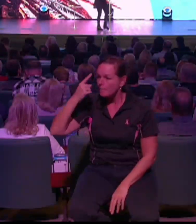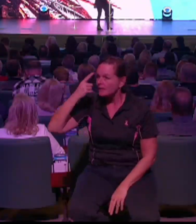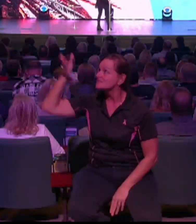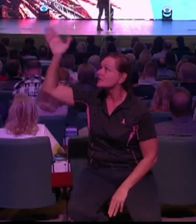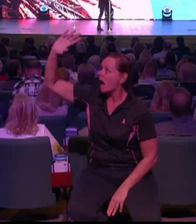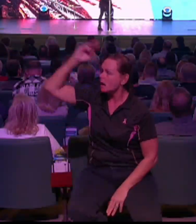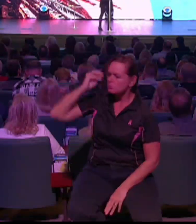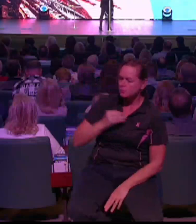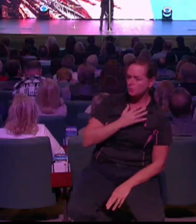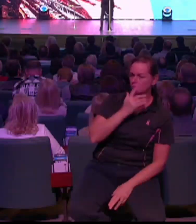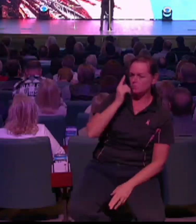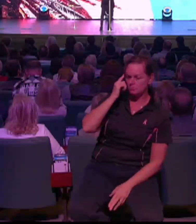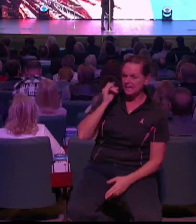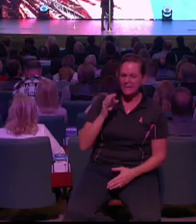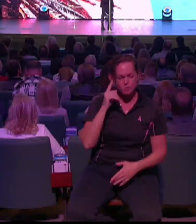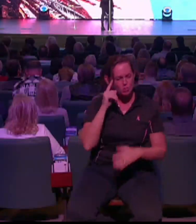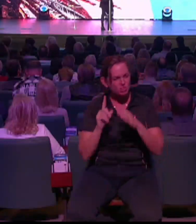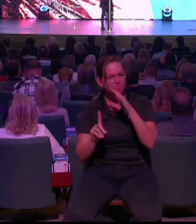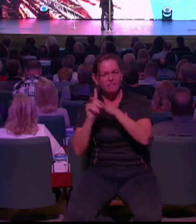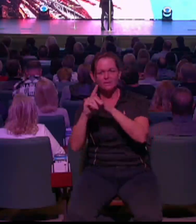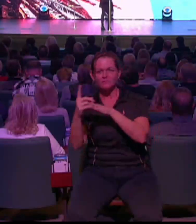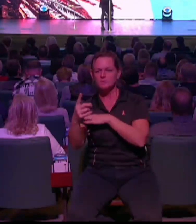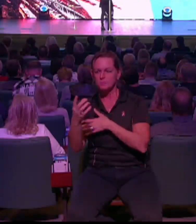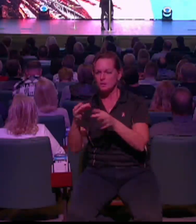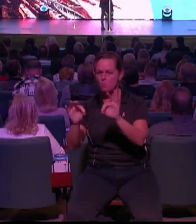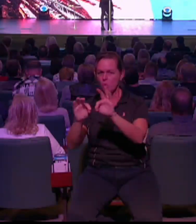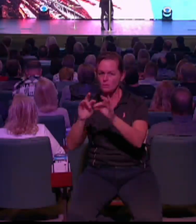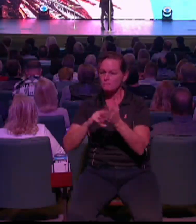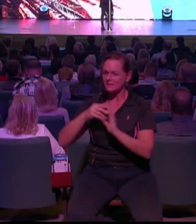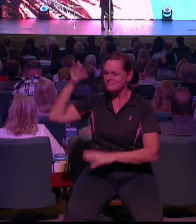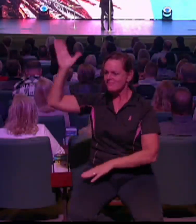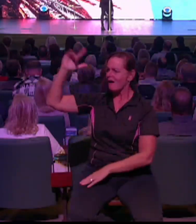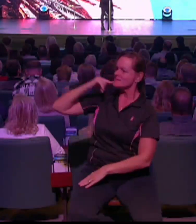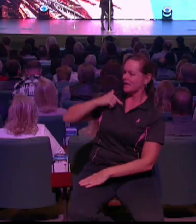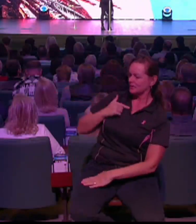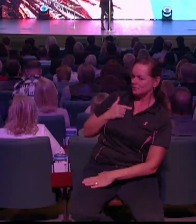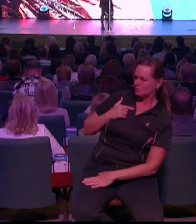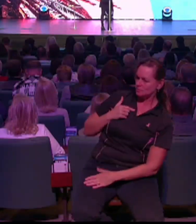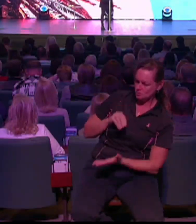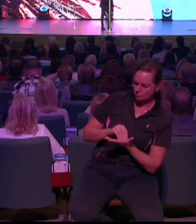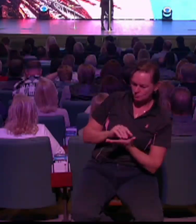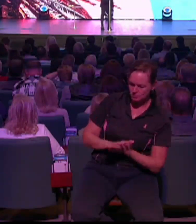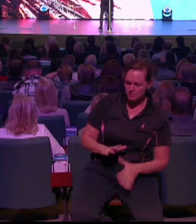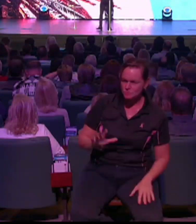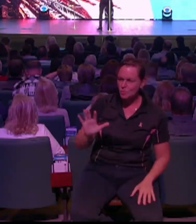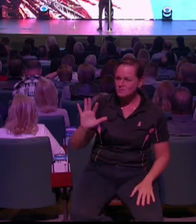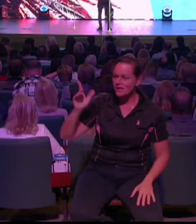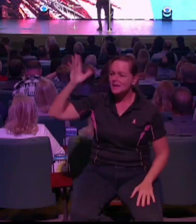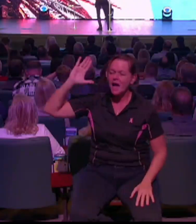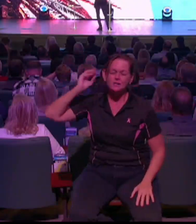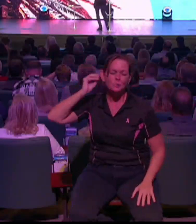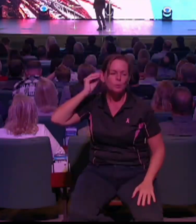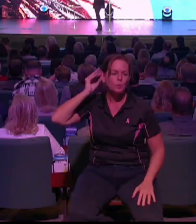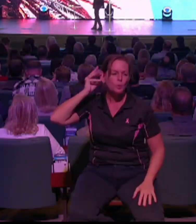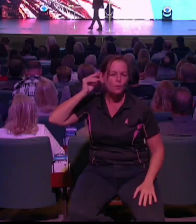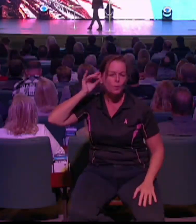thought was something that you wanted me to write down. You know, we had dinner last night with Pastor Todd and Julie. And